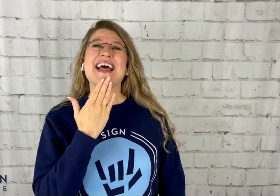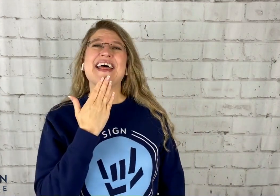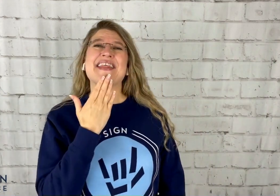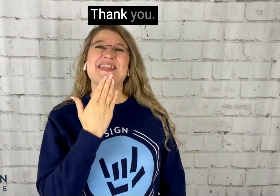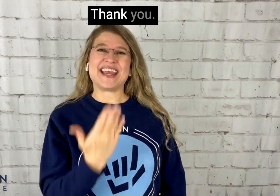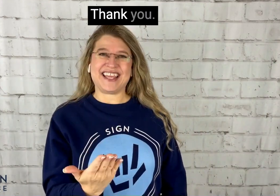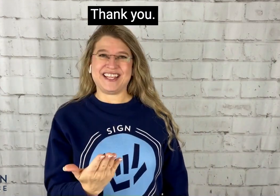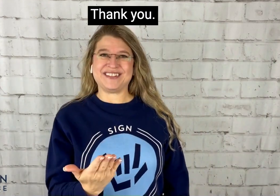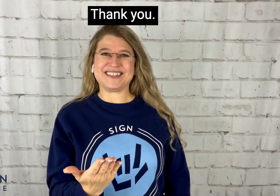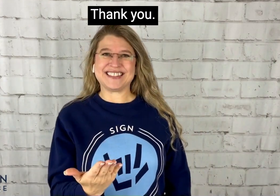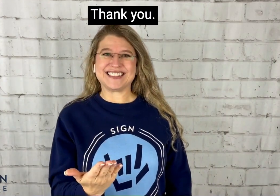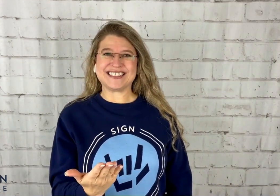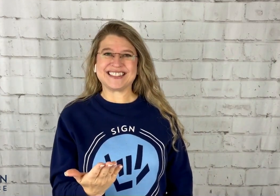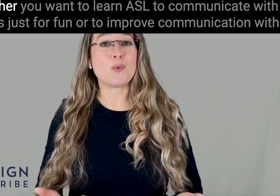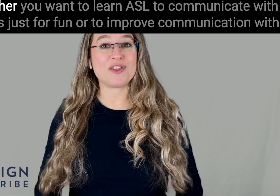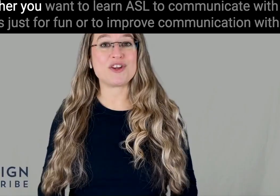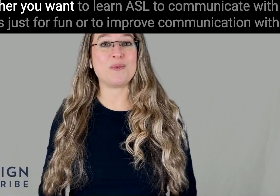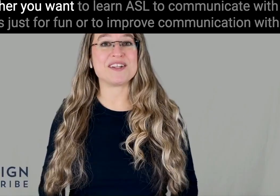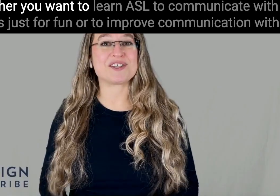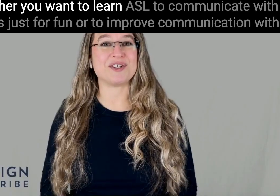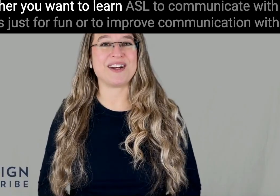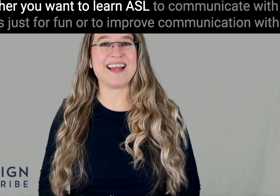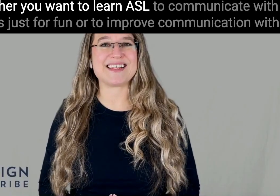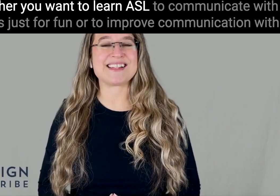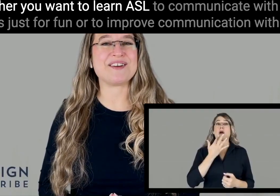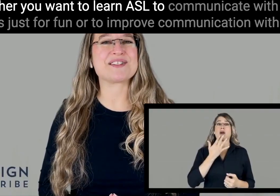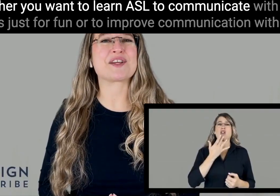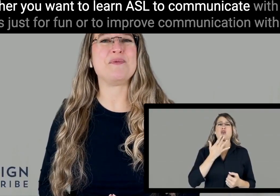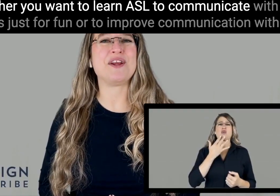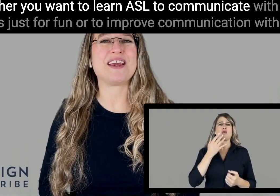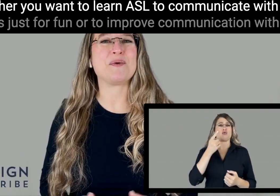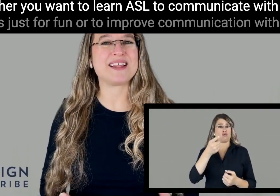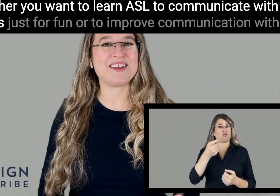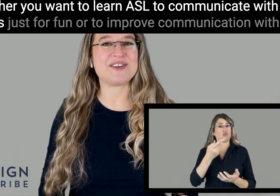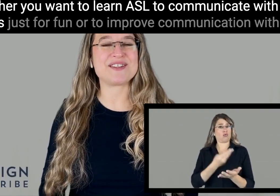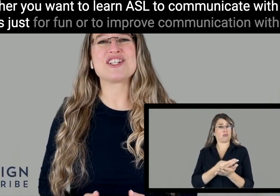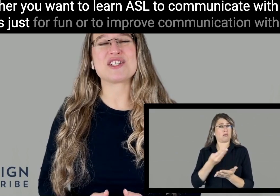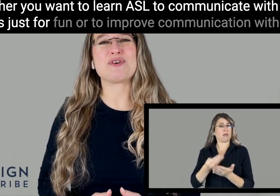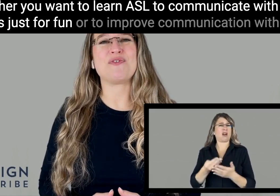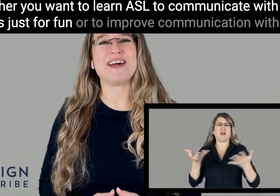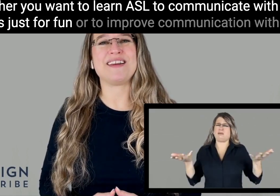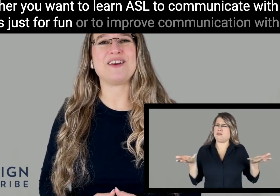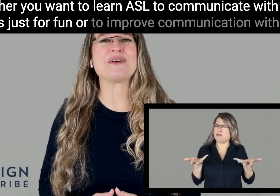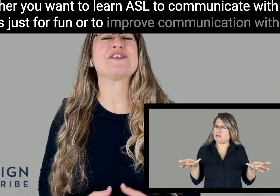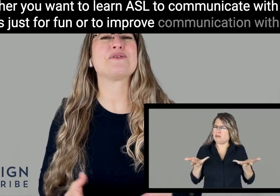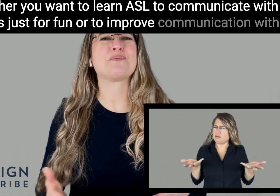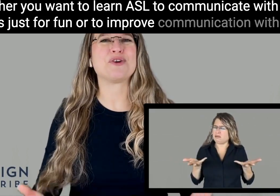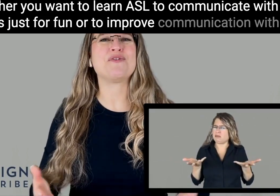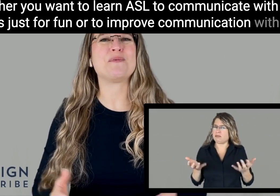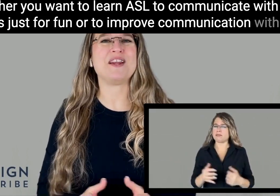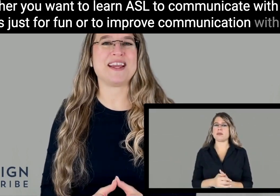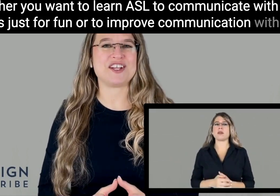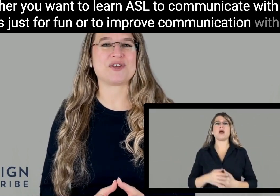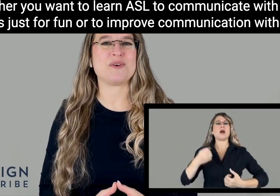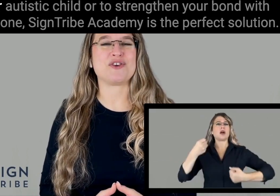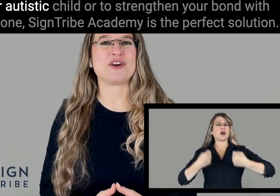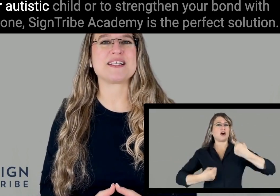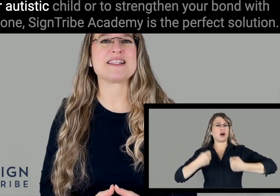Thank you. Whether you want to learn ASL to communicate with others just for fun or to improve communication with your autistic